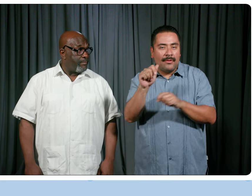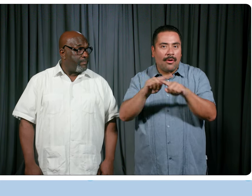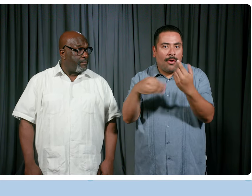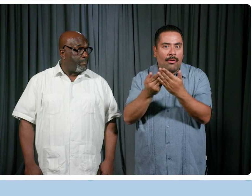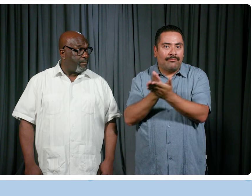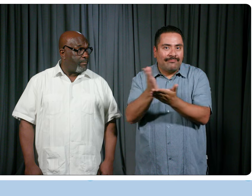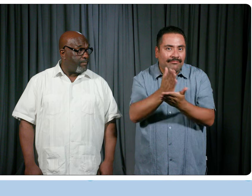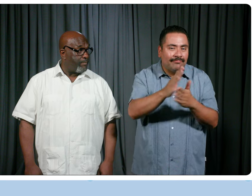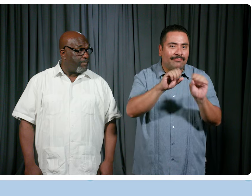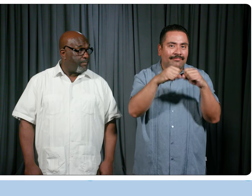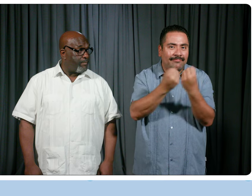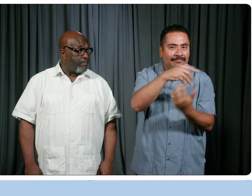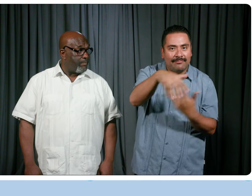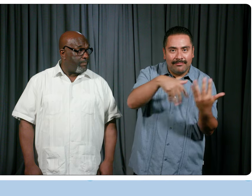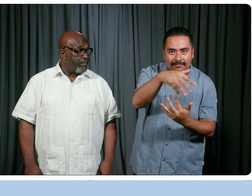all aspects of society.